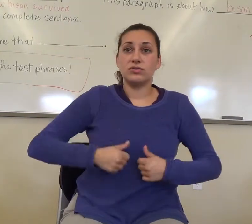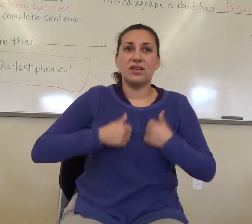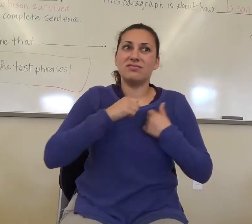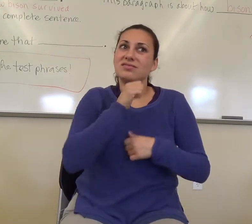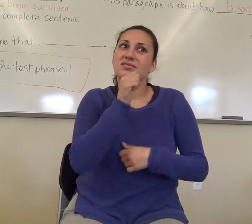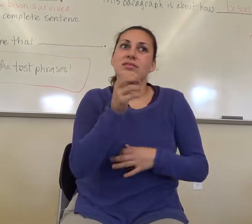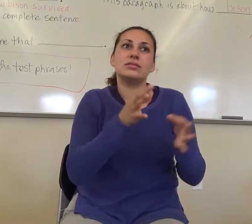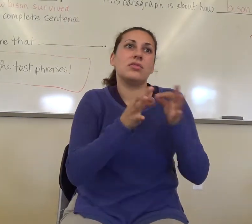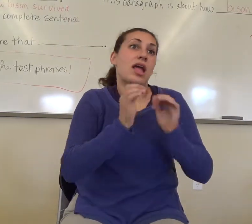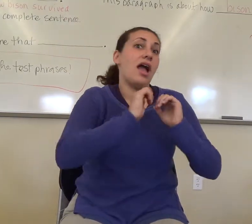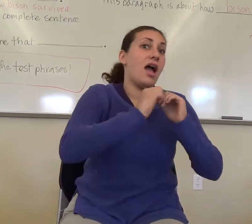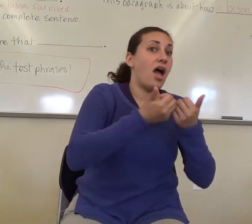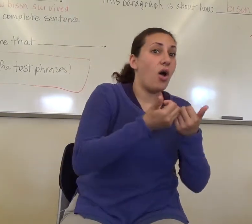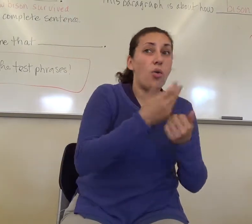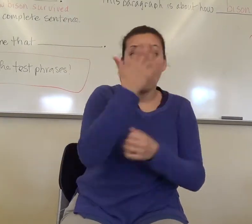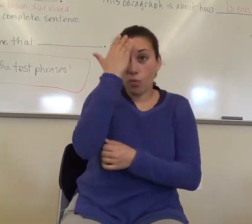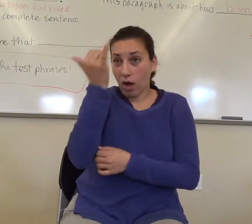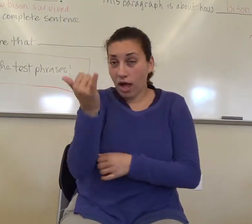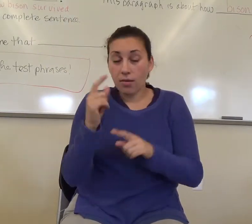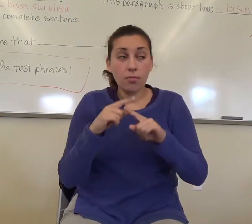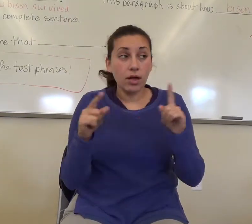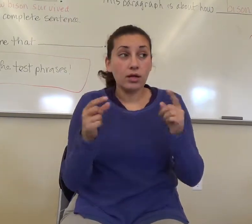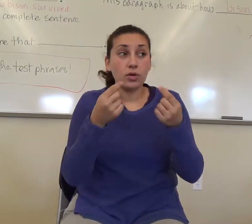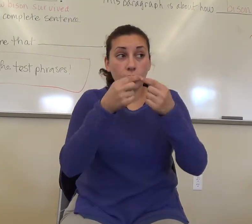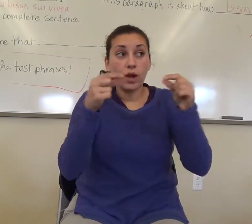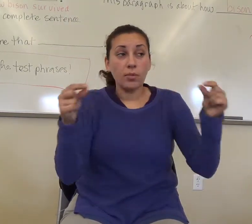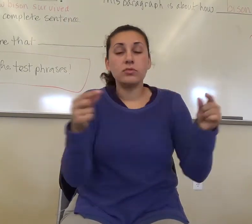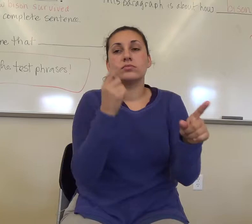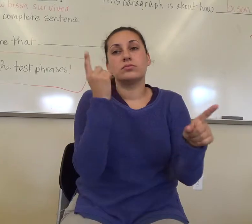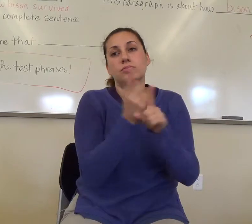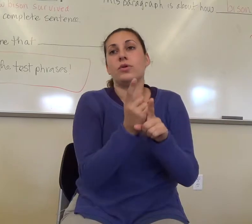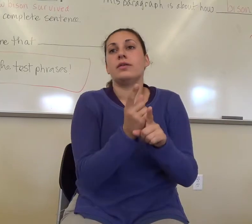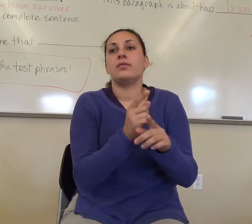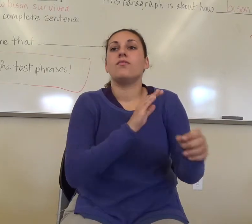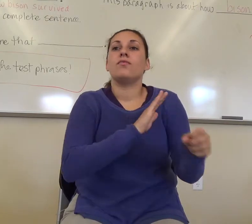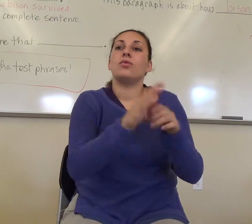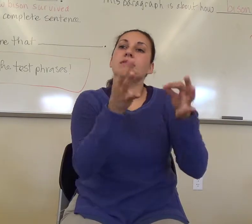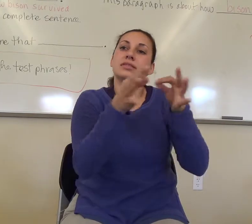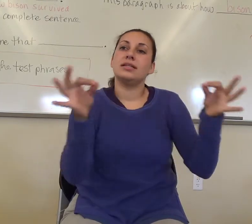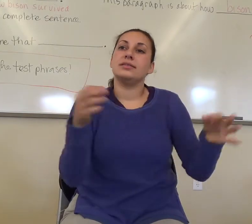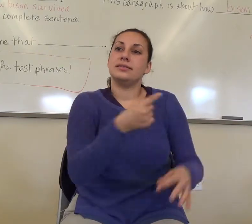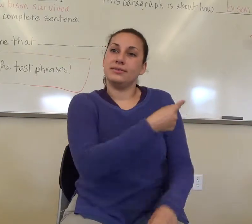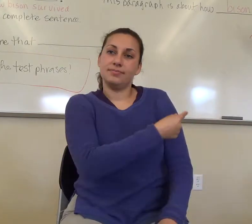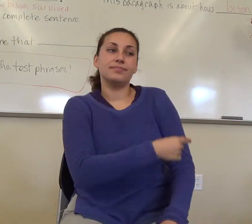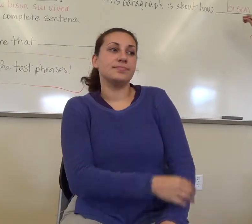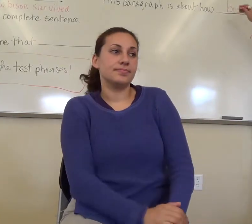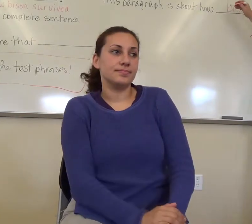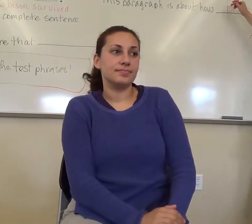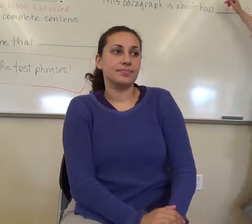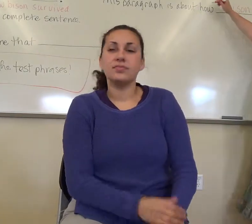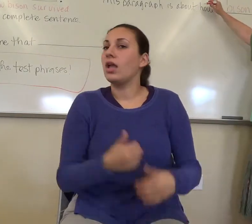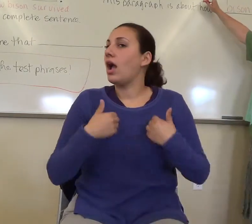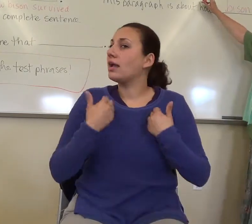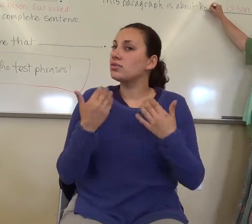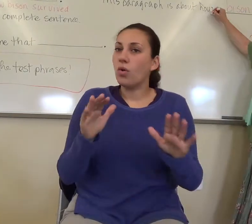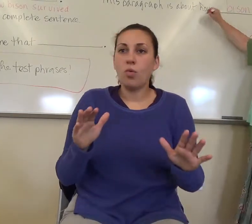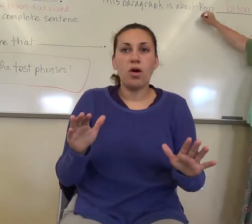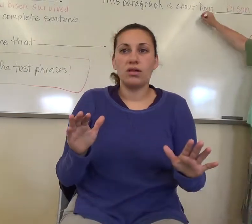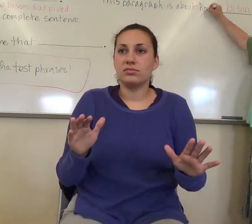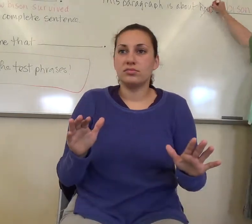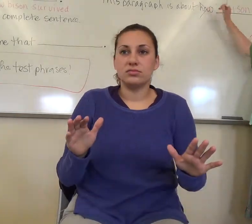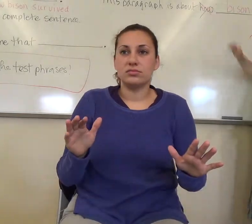or why, but grammatically that's a complete sentence. So, that's why I don't want you